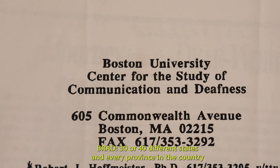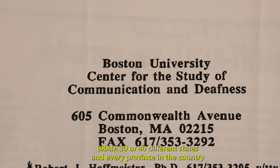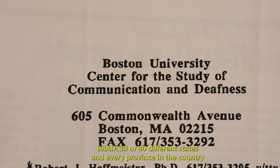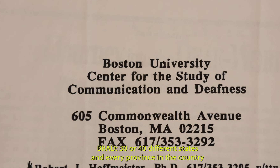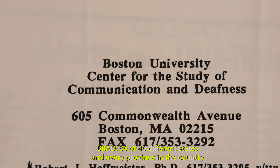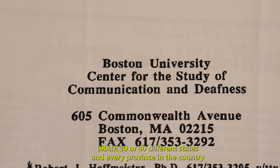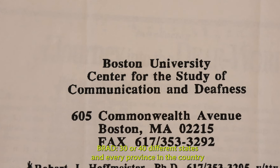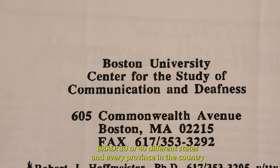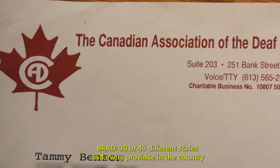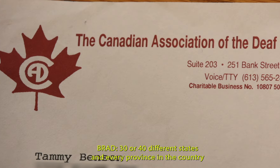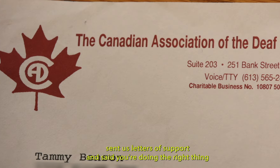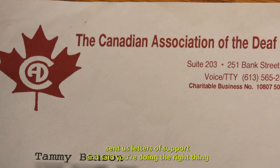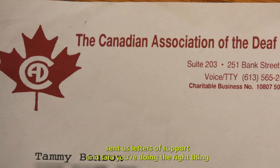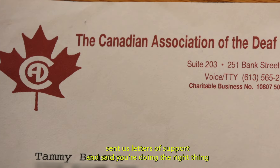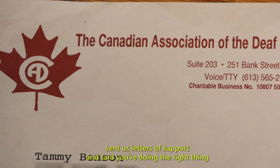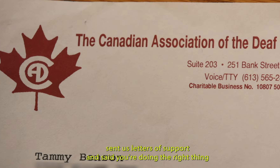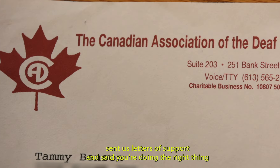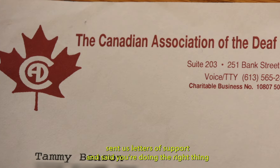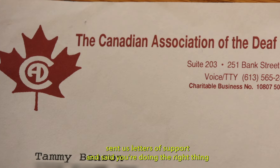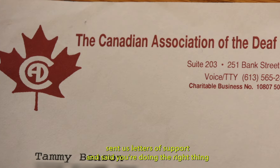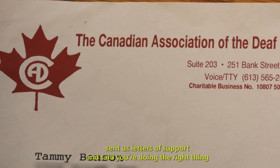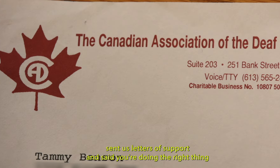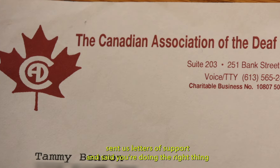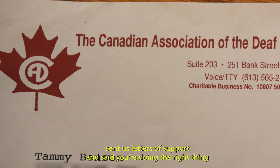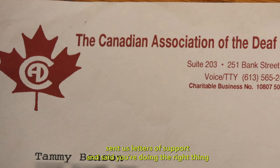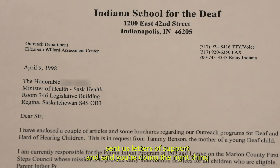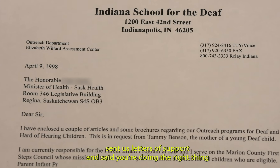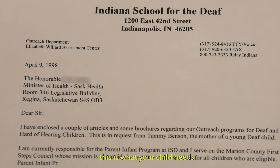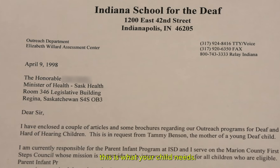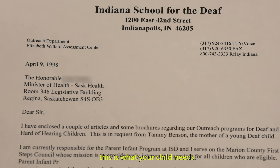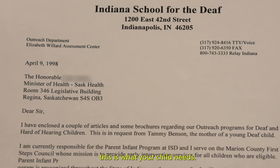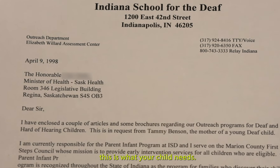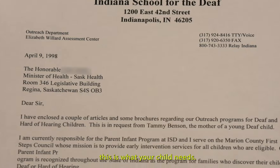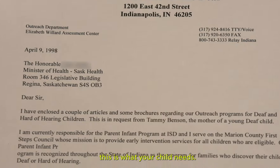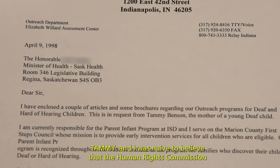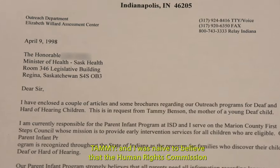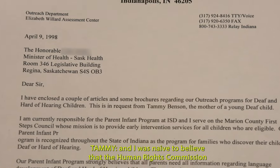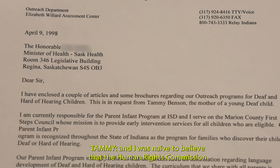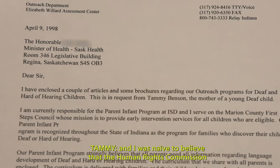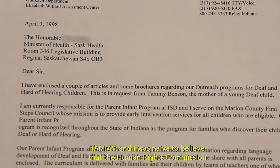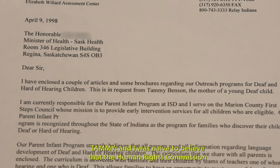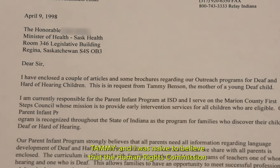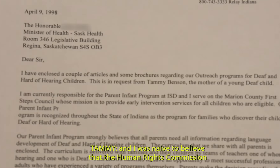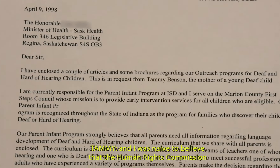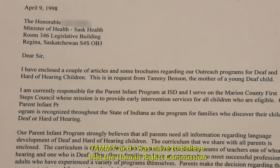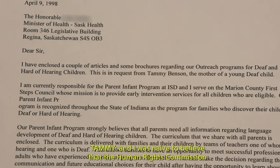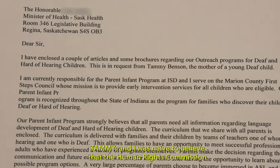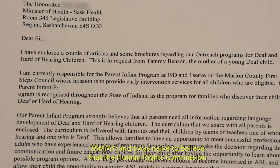in the country sent us letters of support and said, you're doing the right thing. This is what your child needs. And I was naive to believe